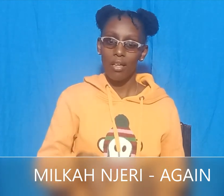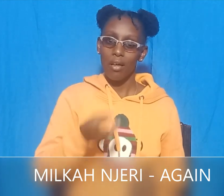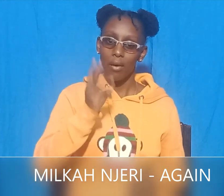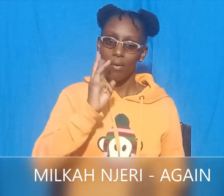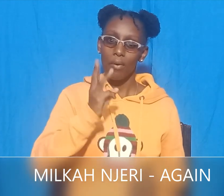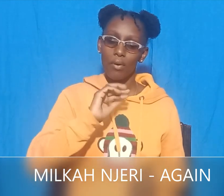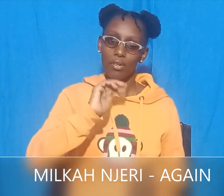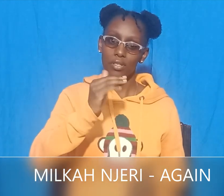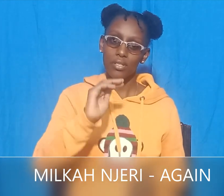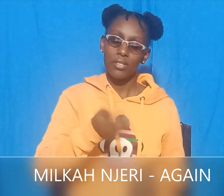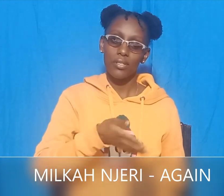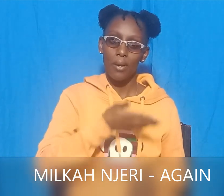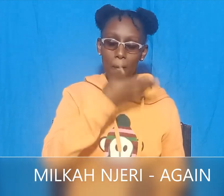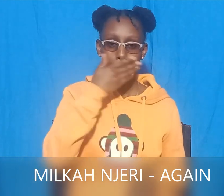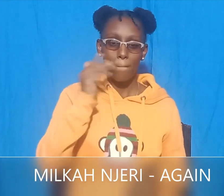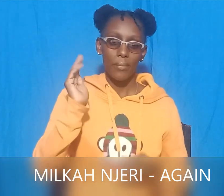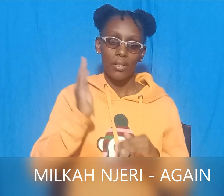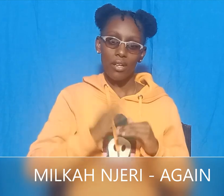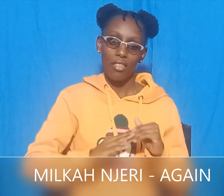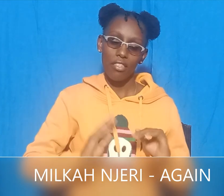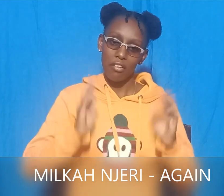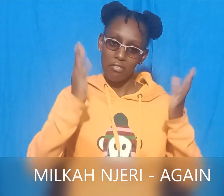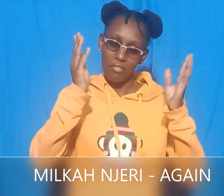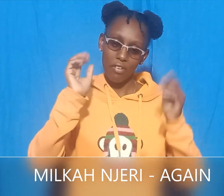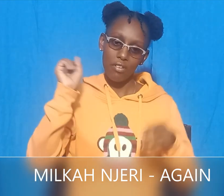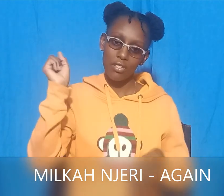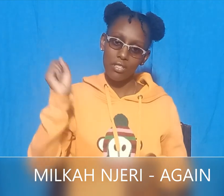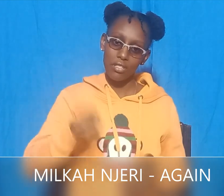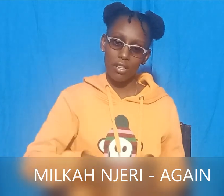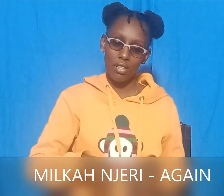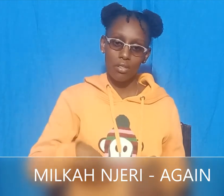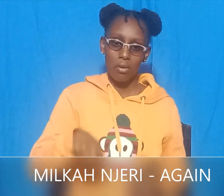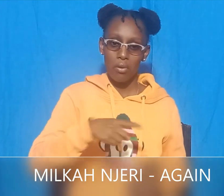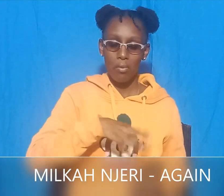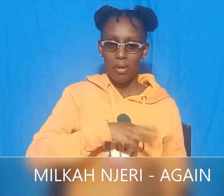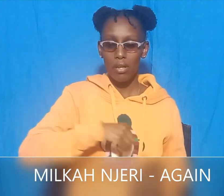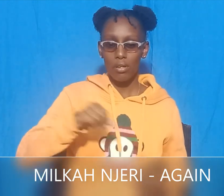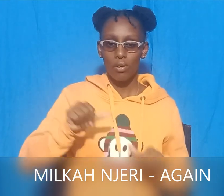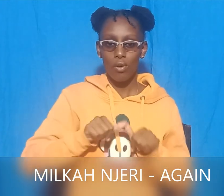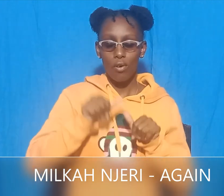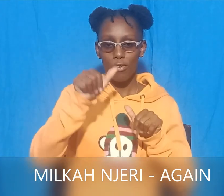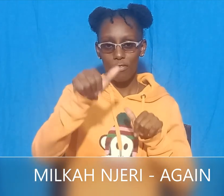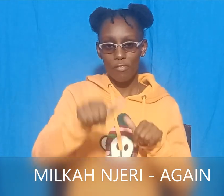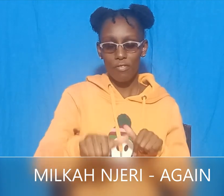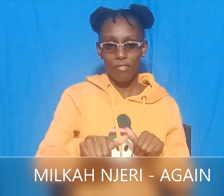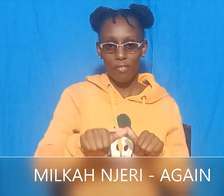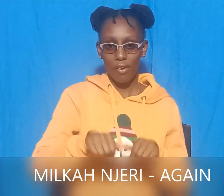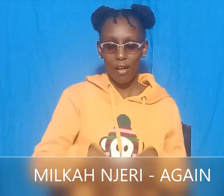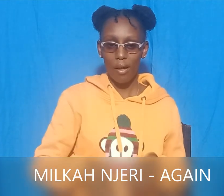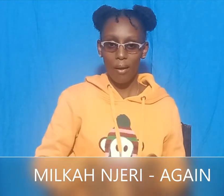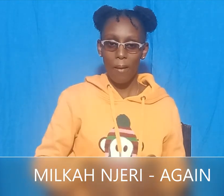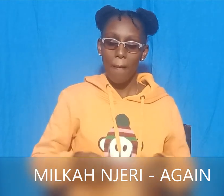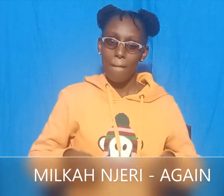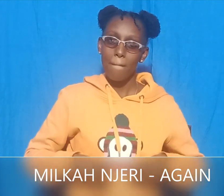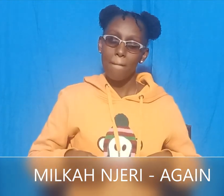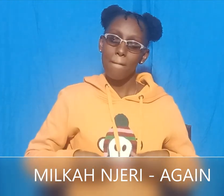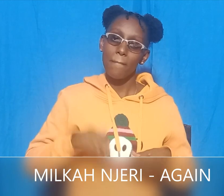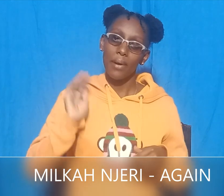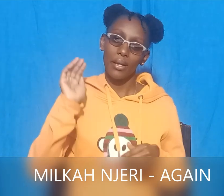Yes, it is. How far must we go? asked the monkey. It